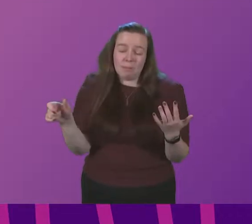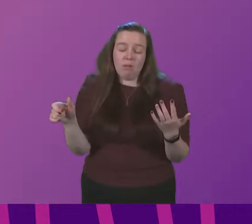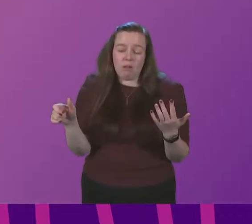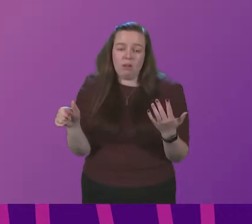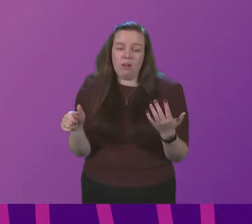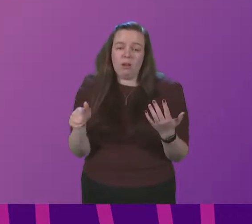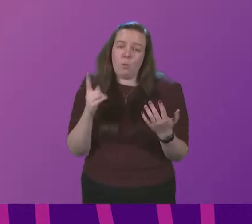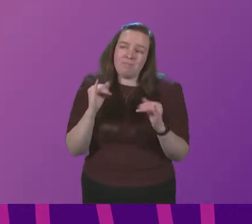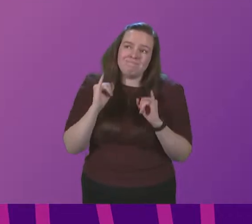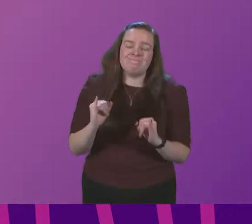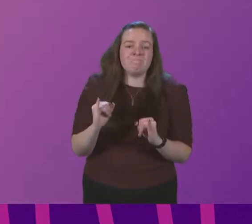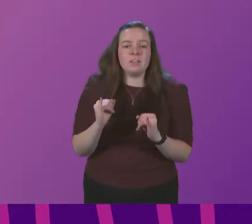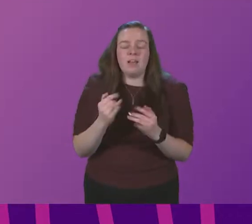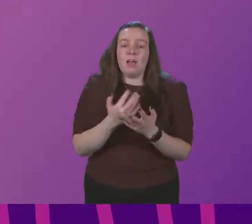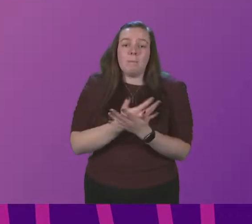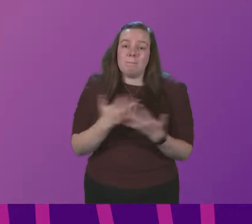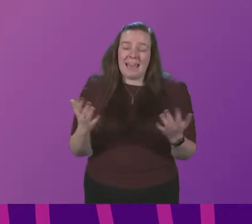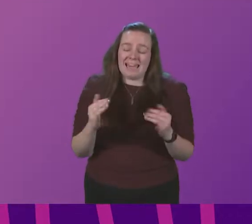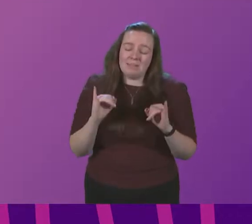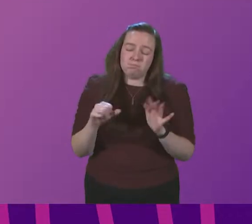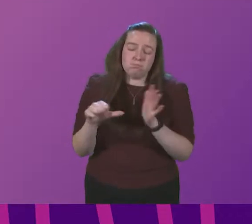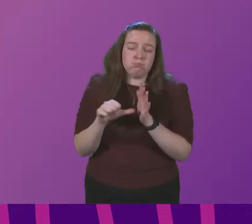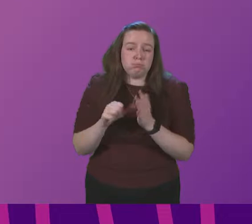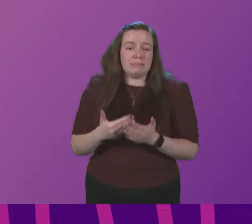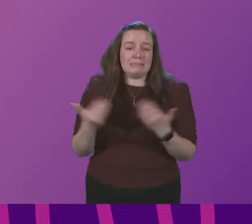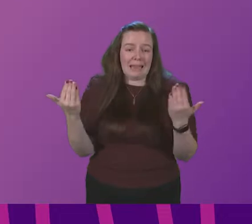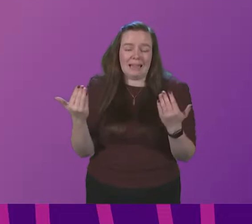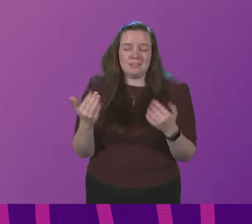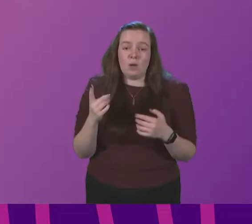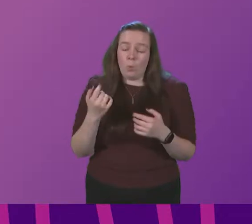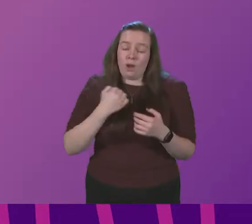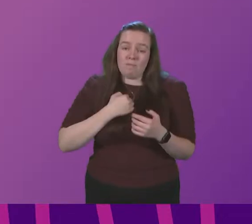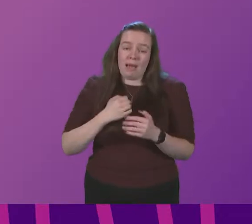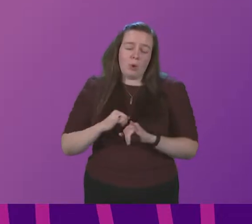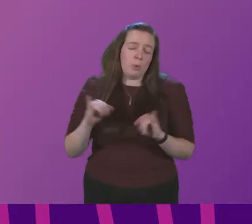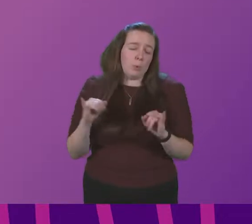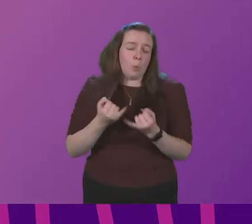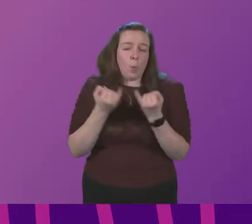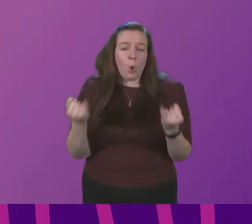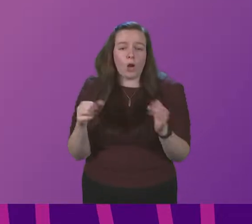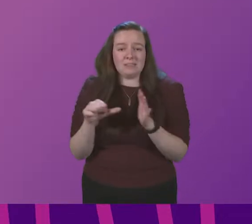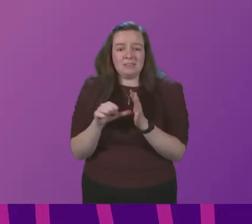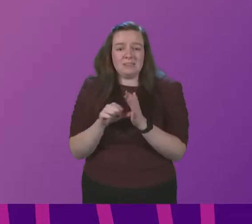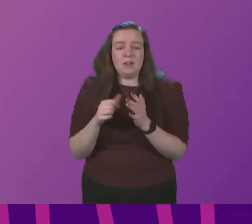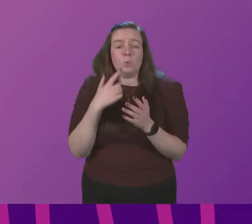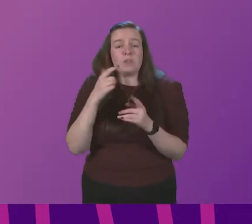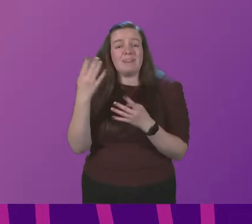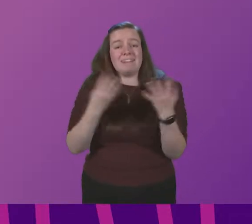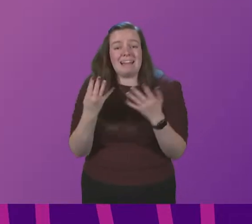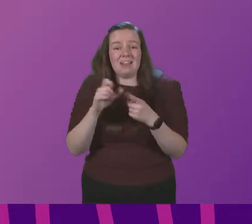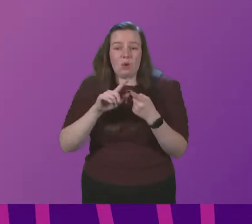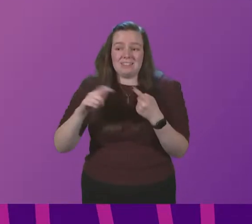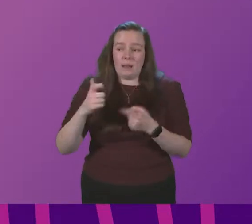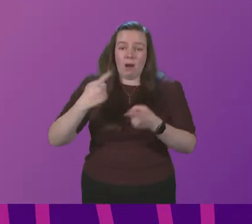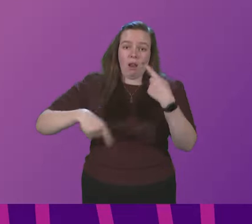many dark days over the course of this pandemic and certainly one of the darkest days I experienced was on the 19th of December last year having given